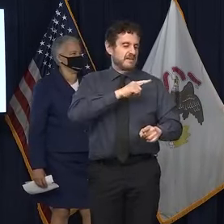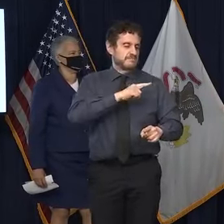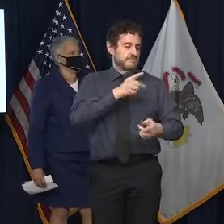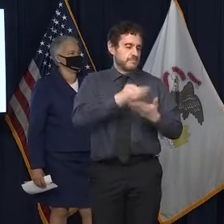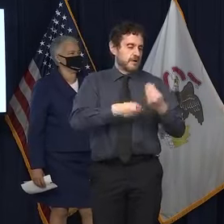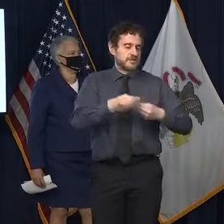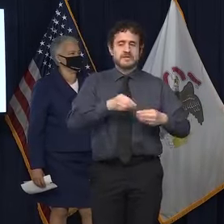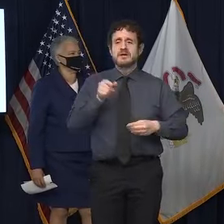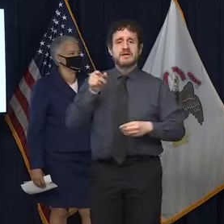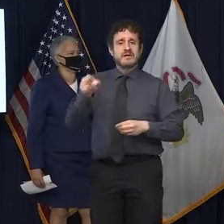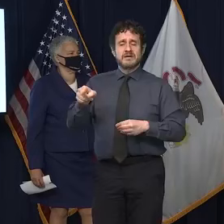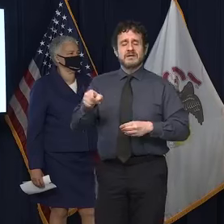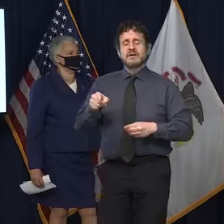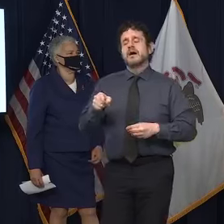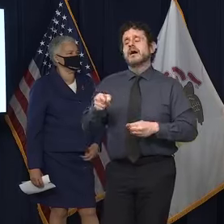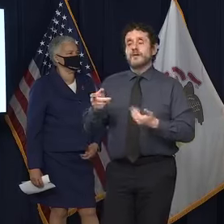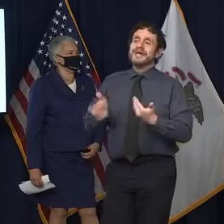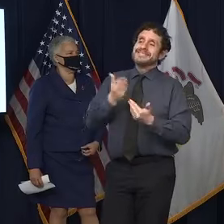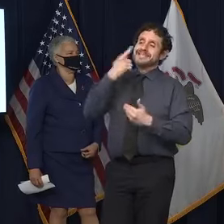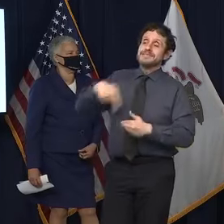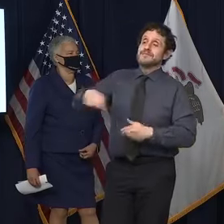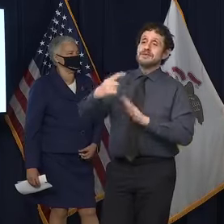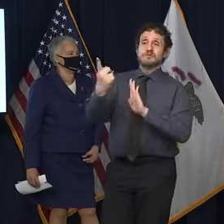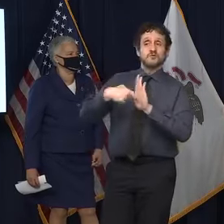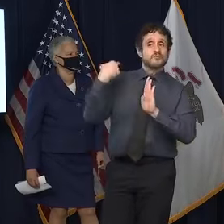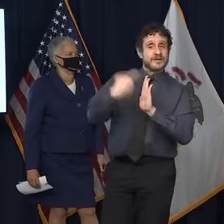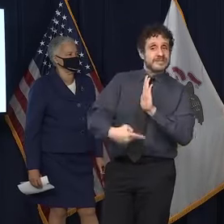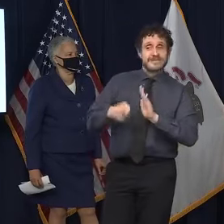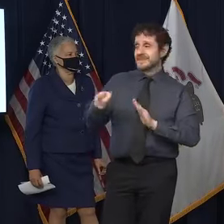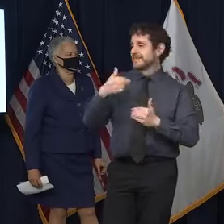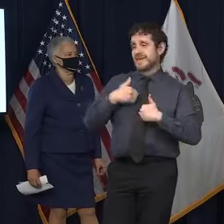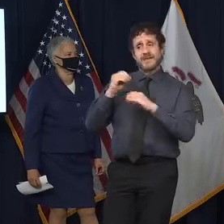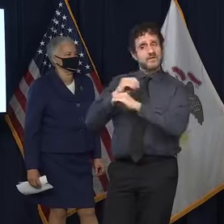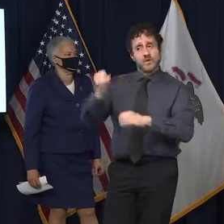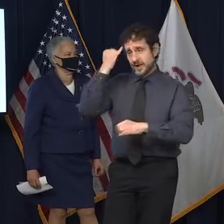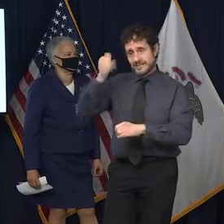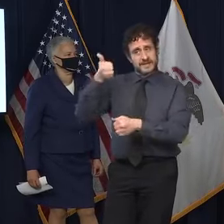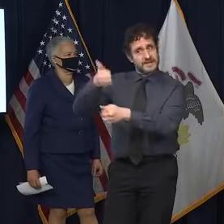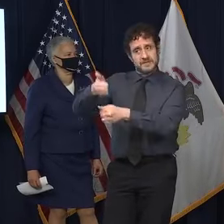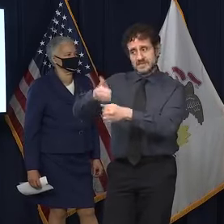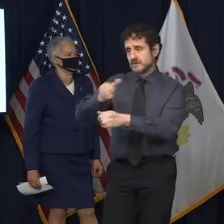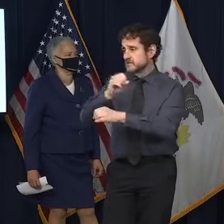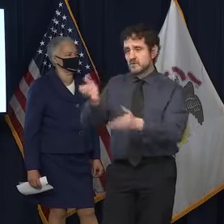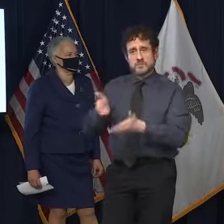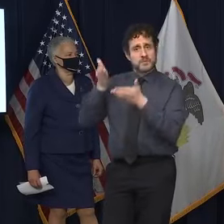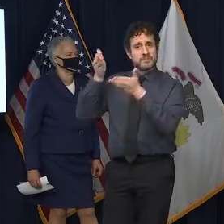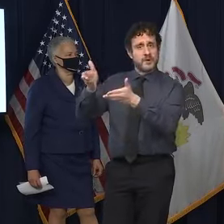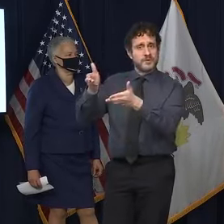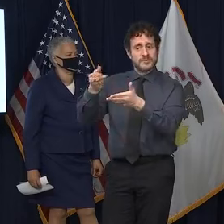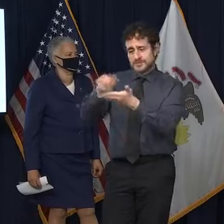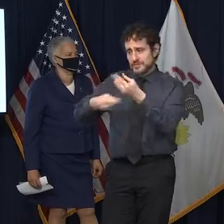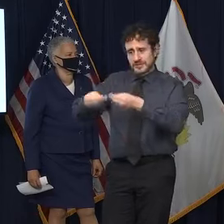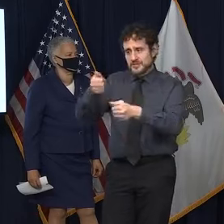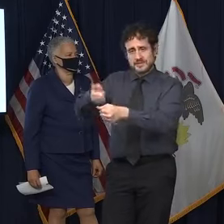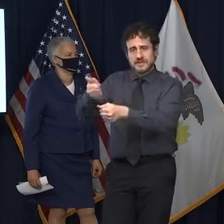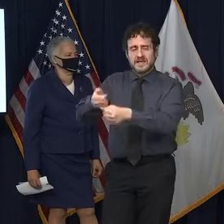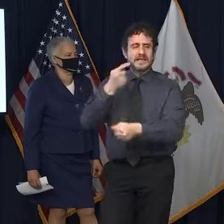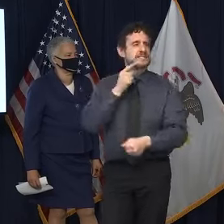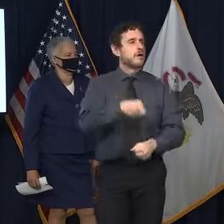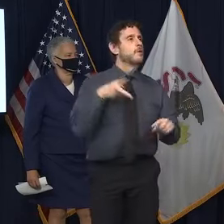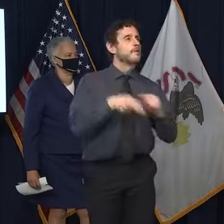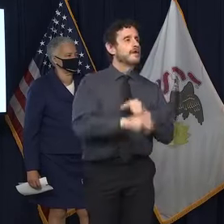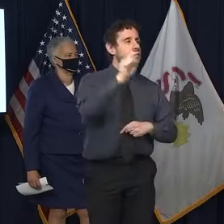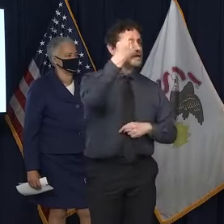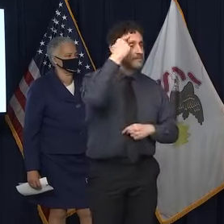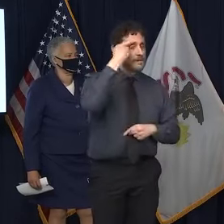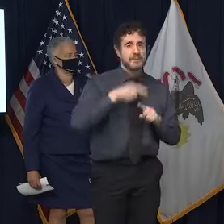but had no plan of their own. It's easy to criticize when you have no plan of your own, no proposal of your own. They say, well, cut government,